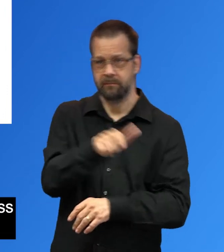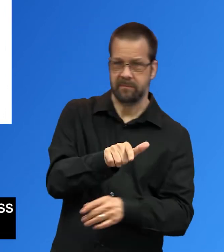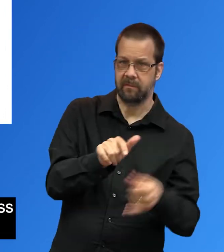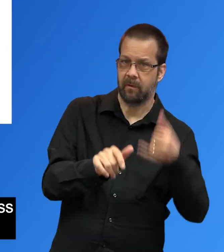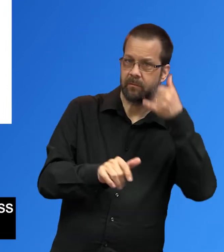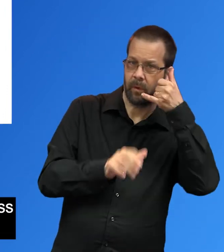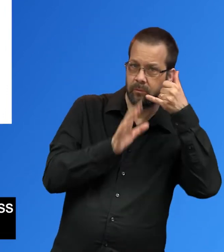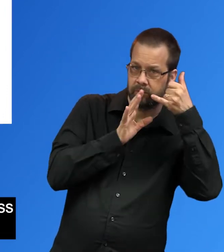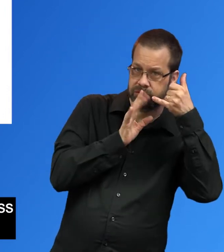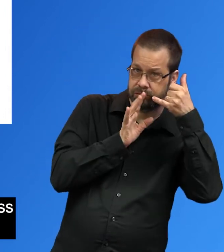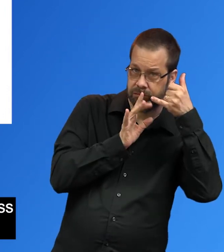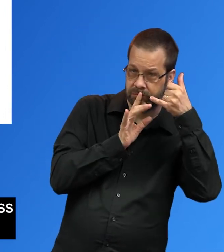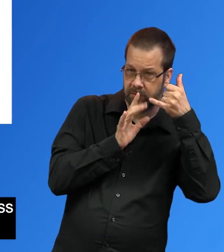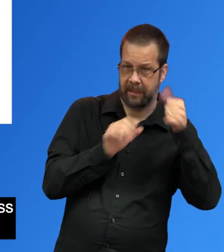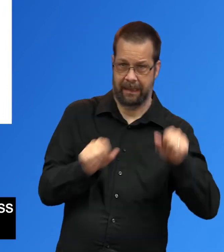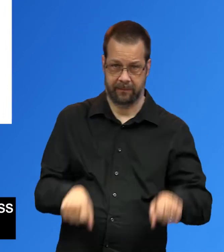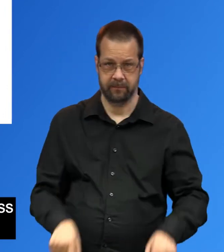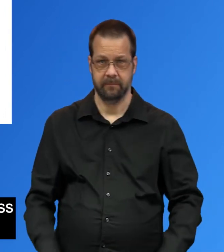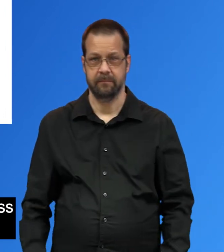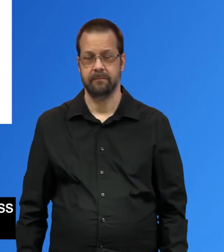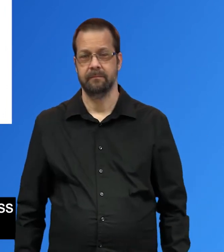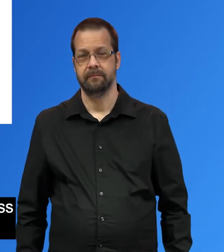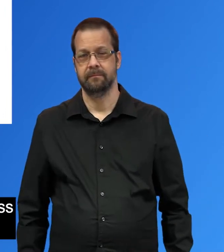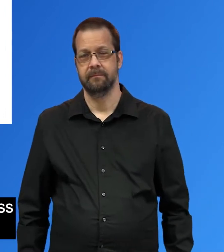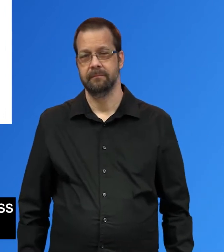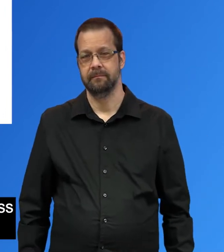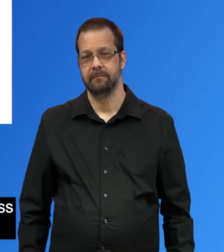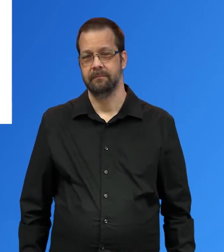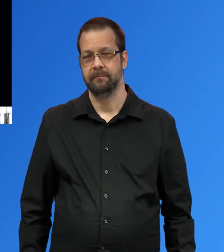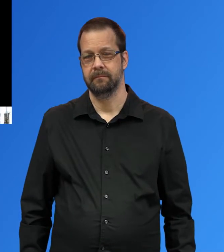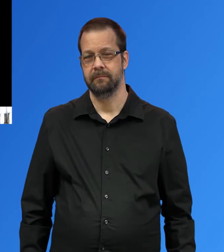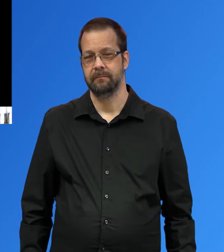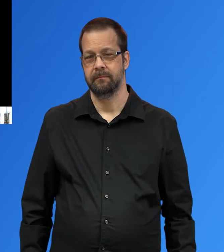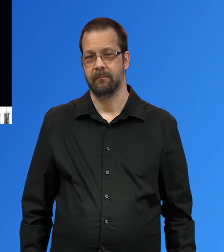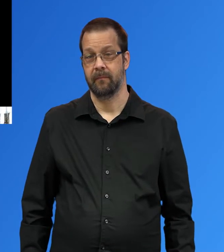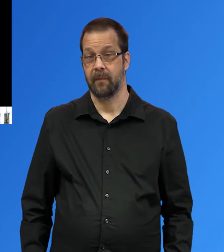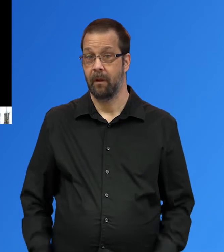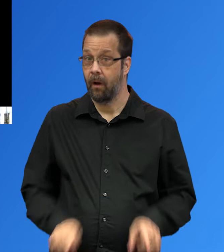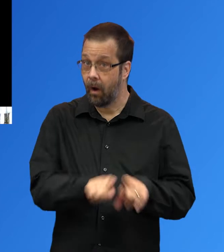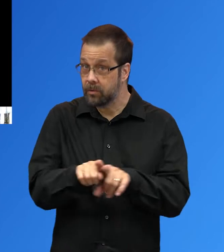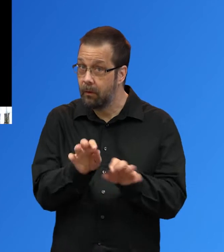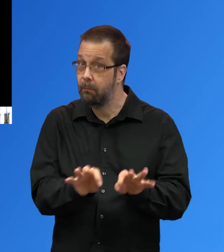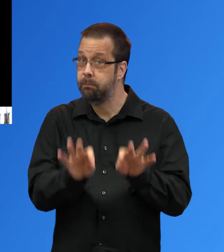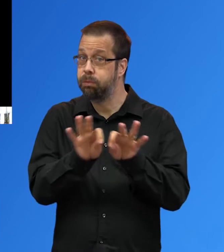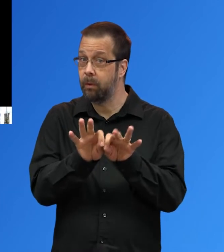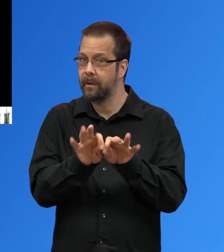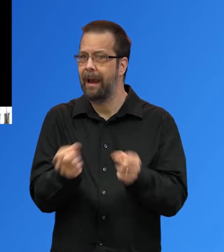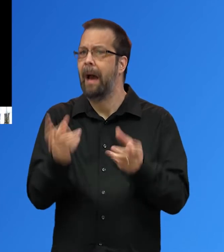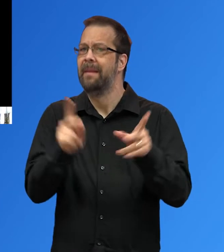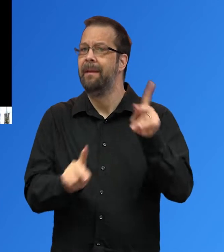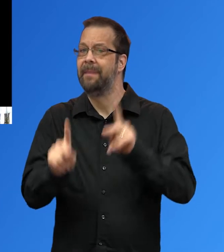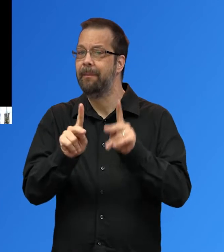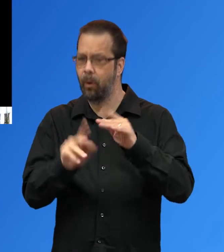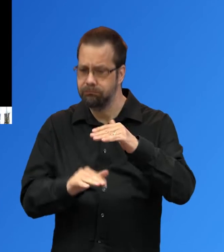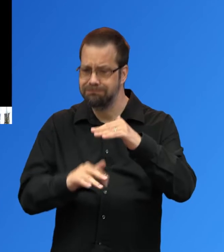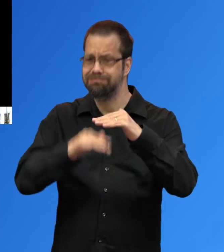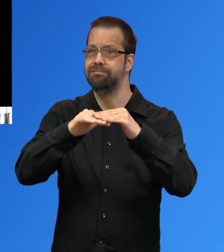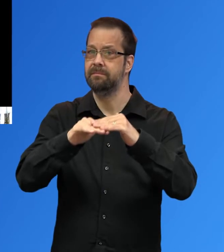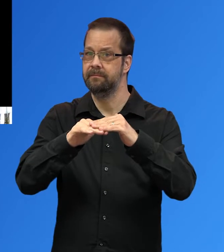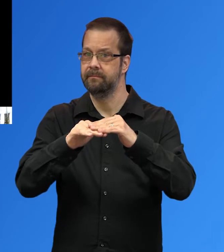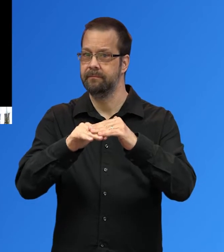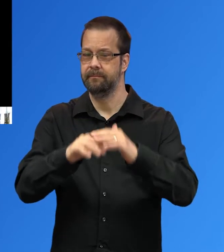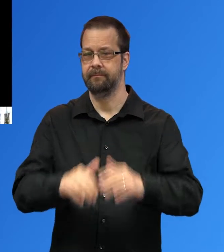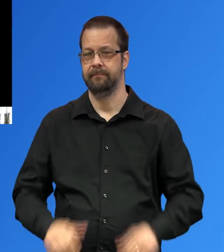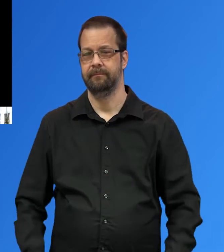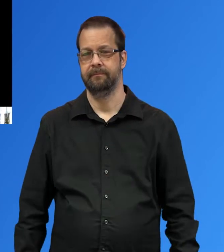who do not have Wi-Fi access or prefer to call in. Another important consideration includes the maximum participant capacity for